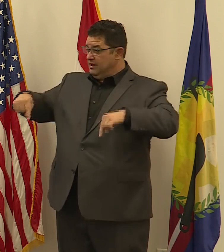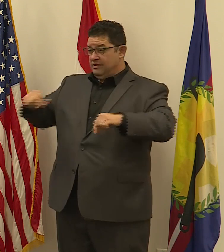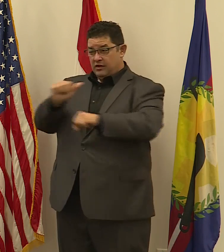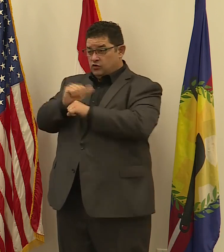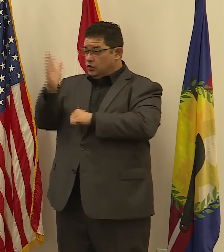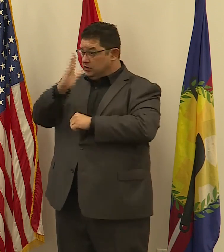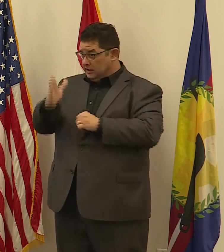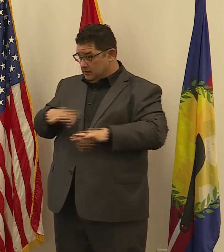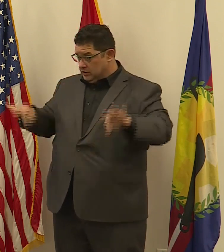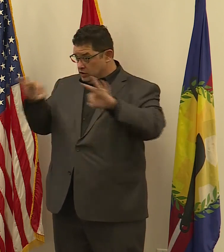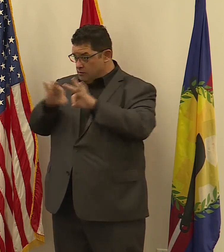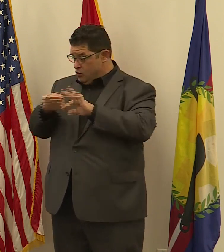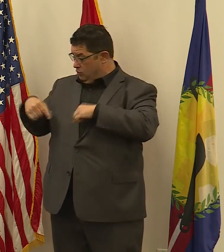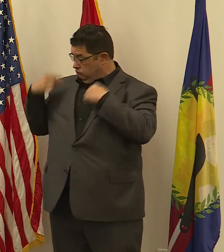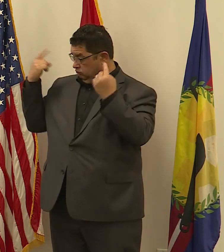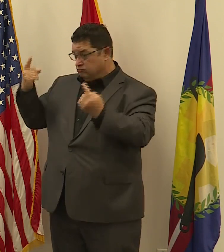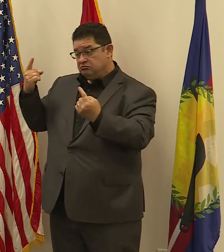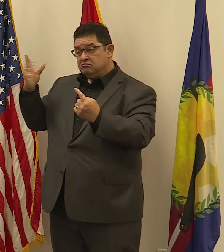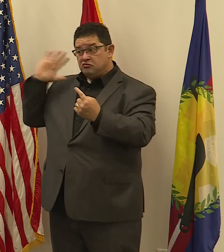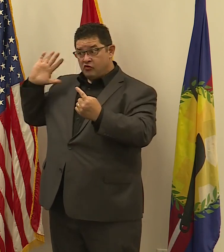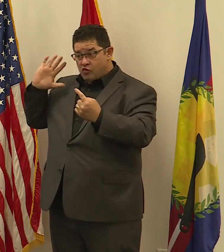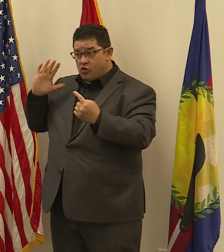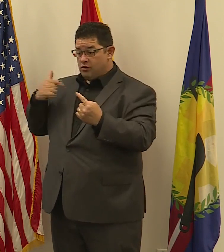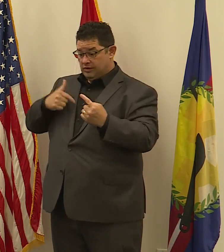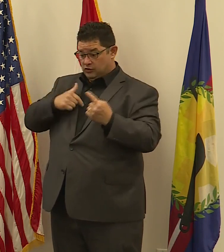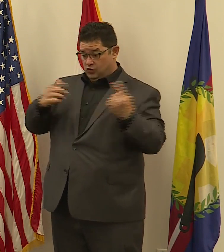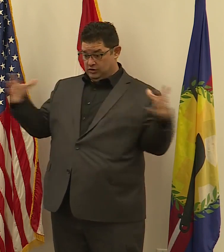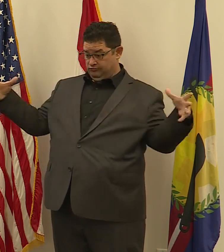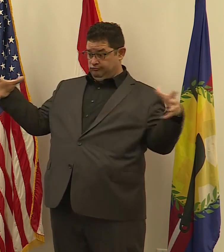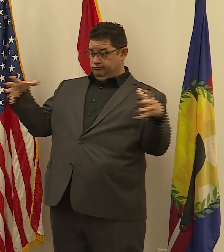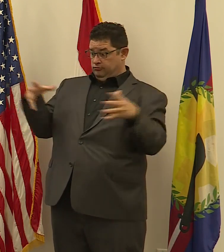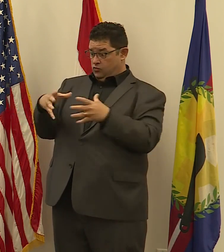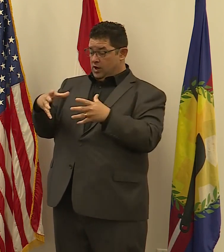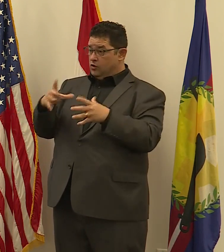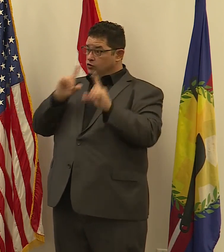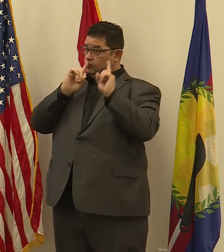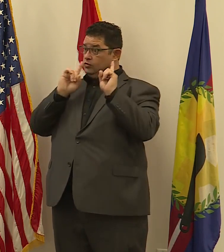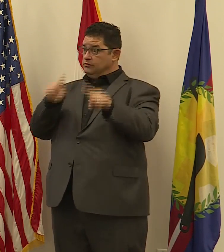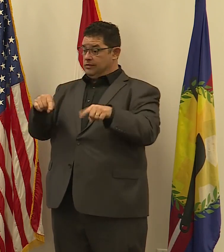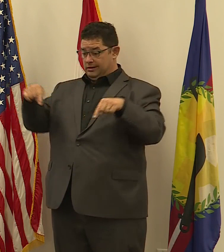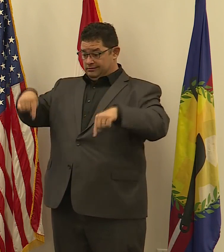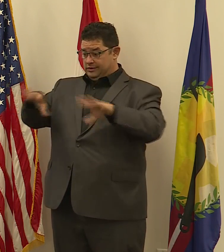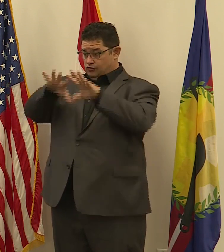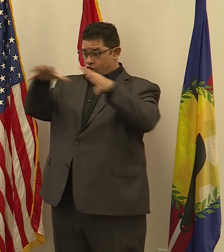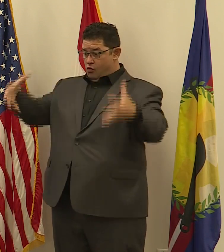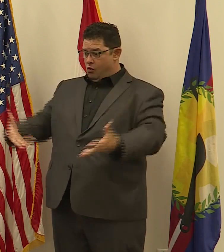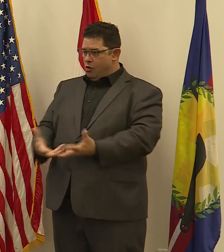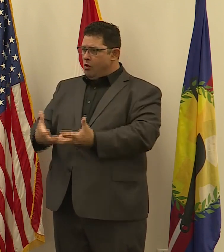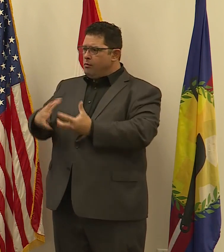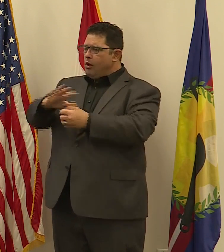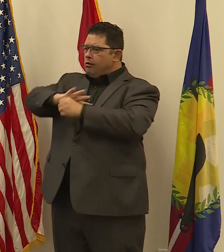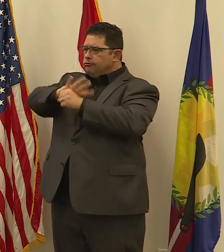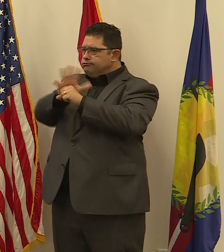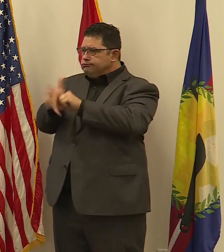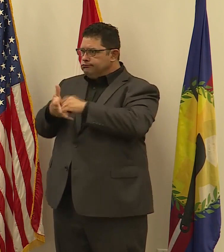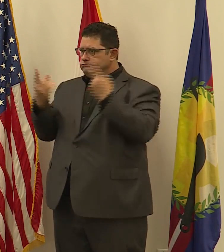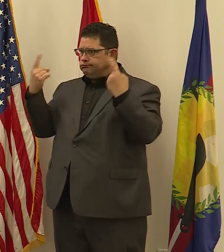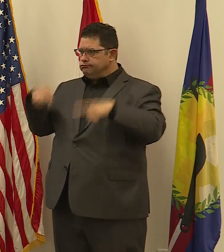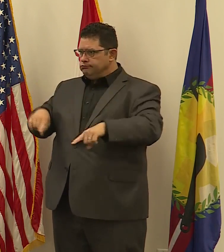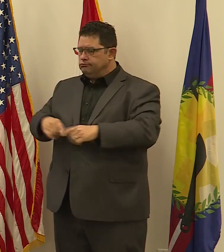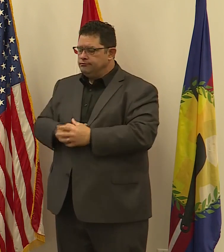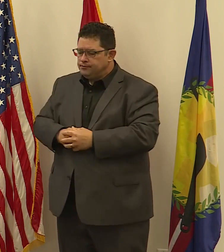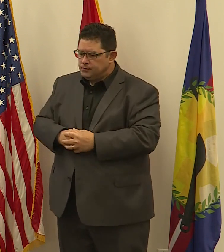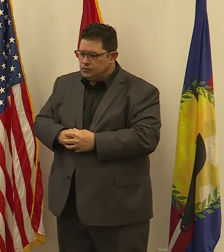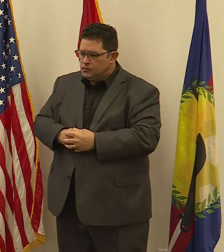as it is today as we come together to respond to this global health pandemic caused by the novel coronavirus.